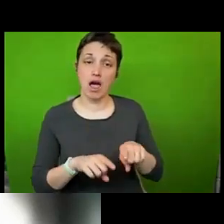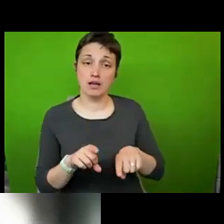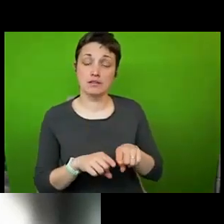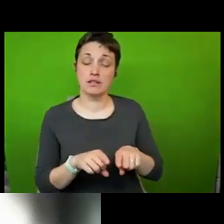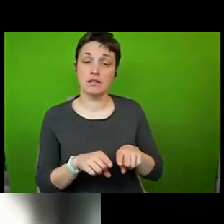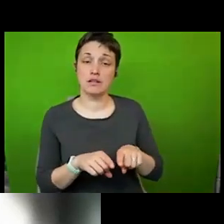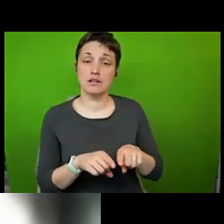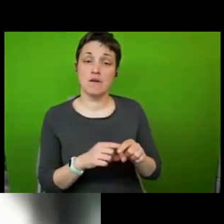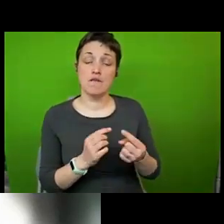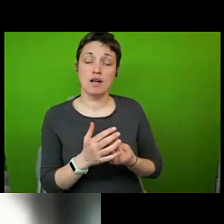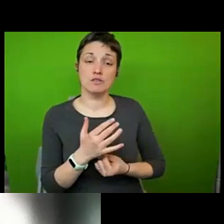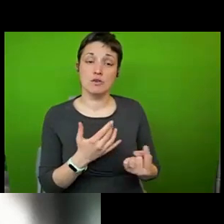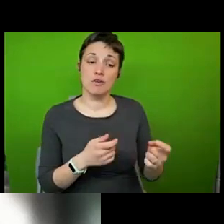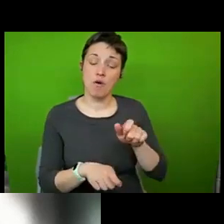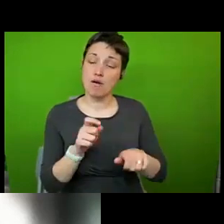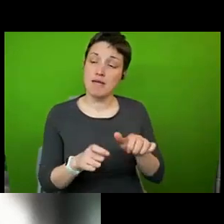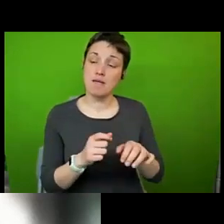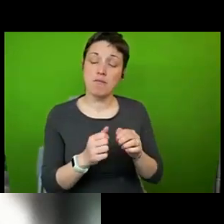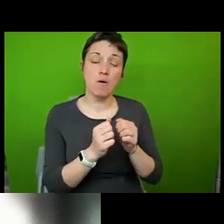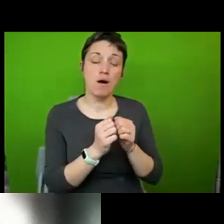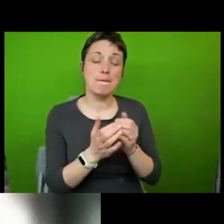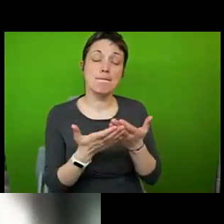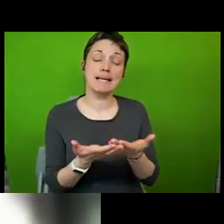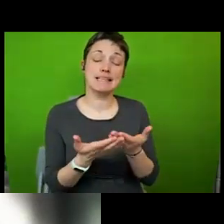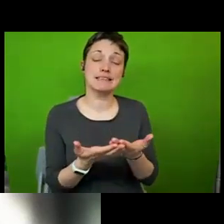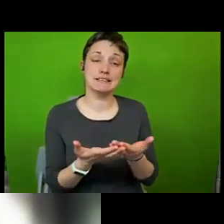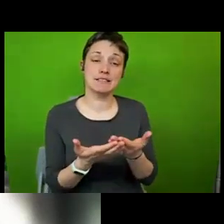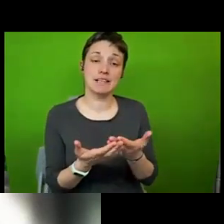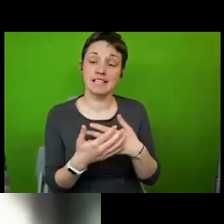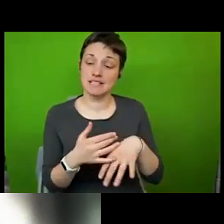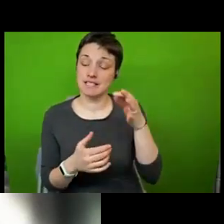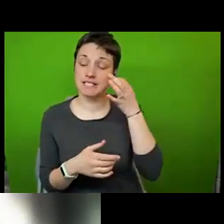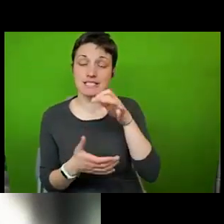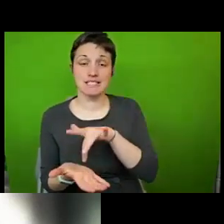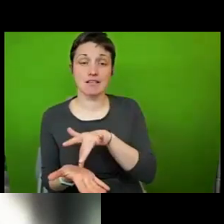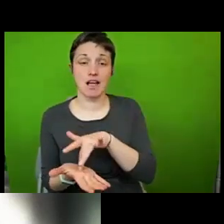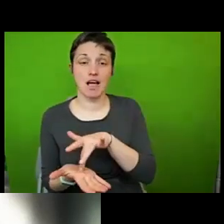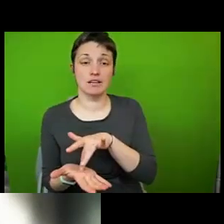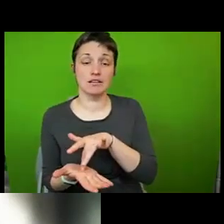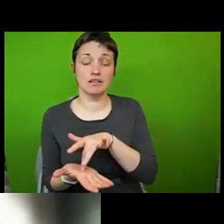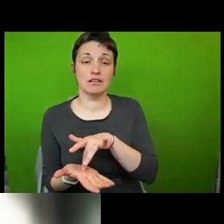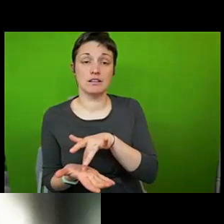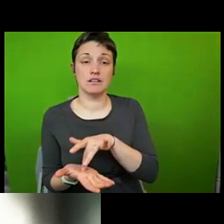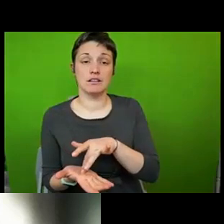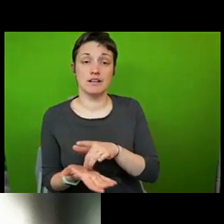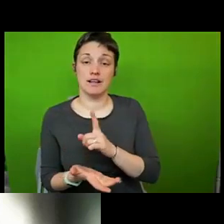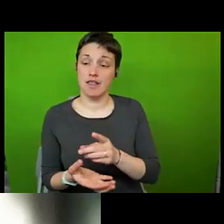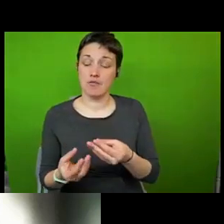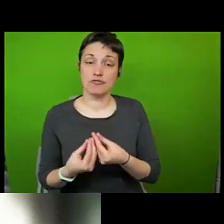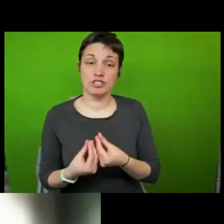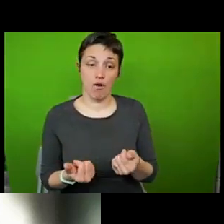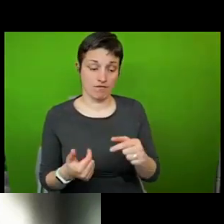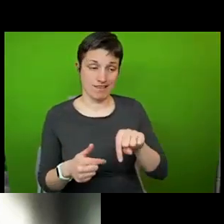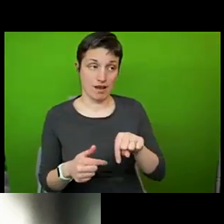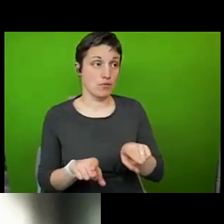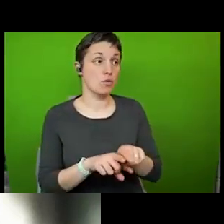of persons begging in the streets uh from the city center um and that was resolved not only here but in other